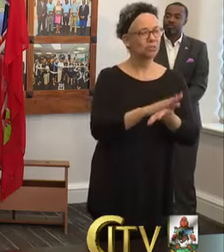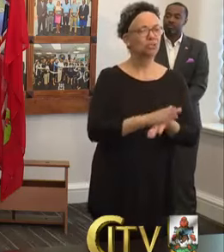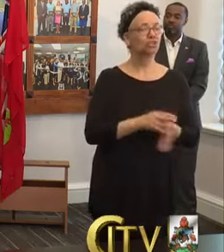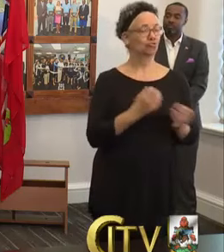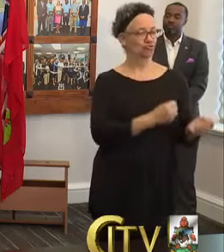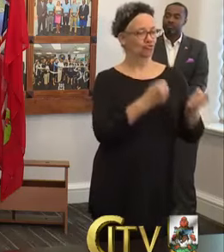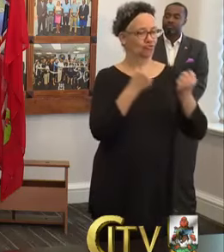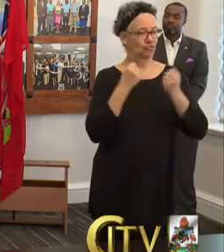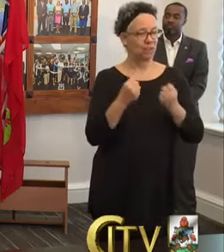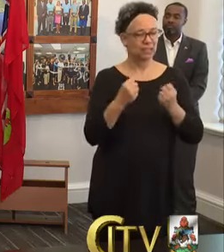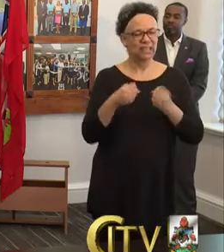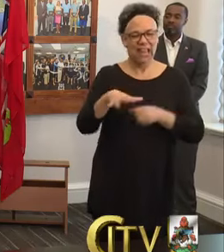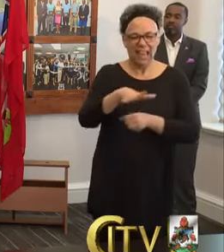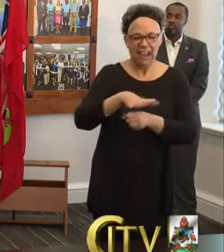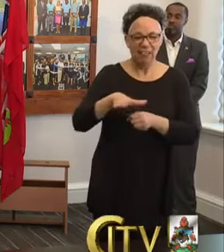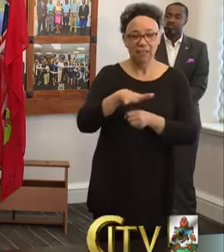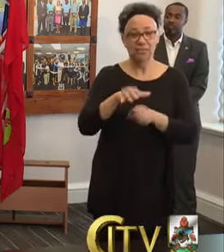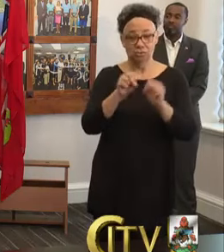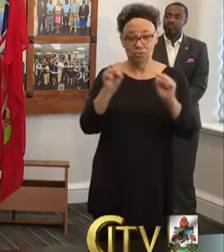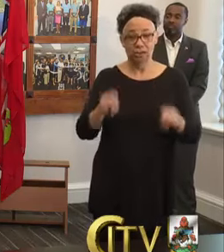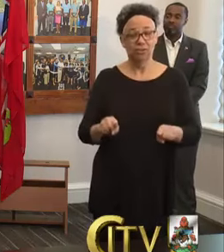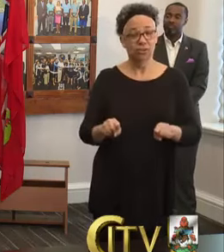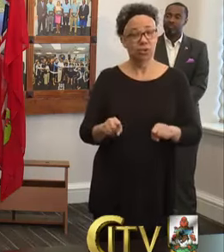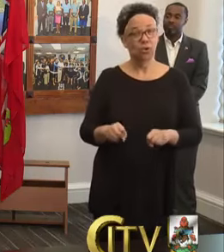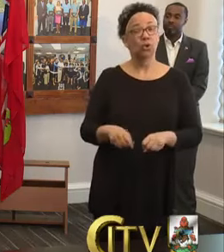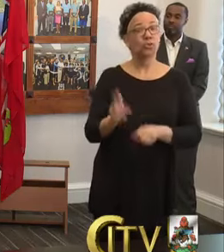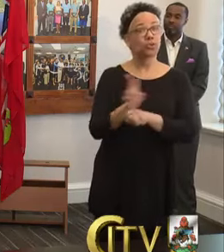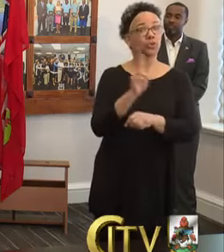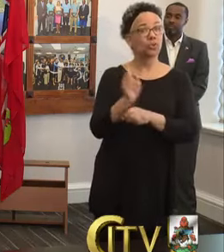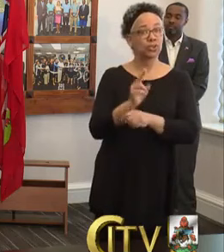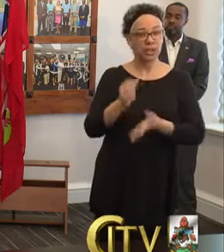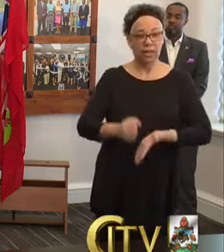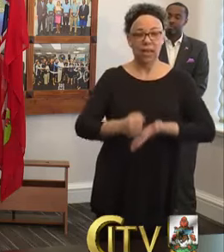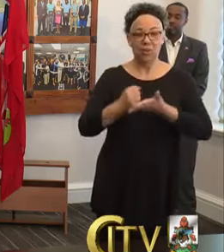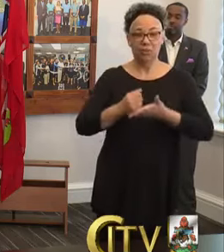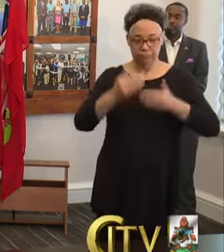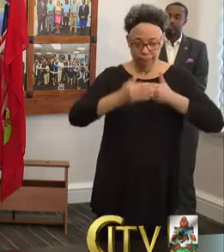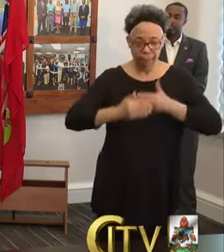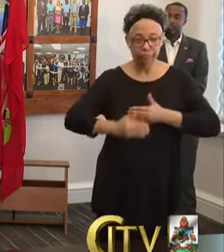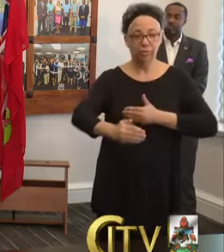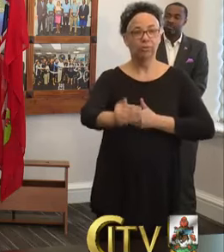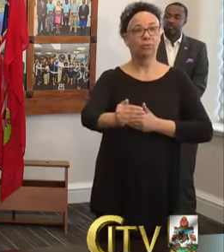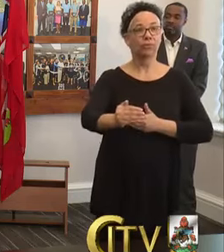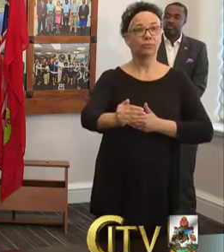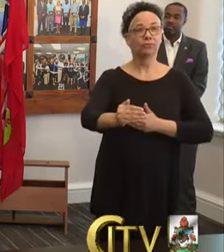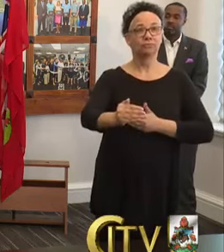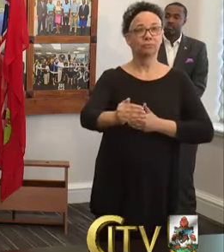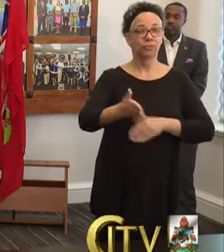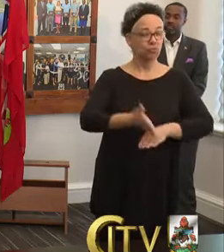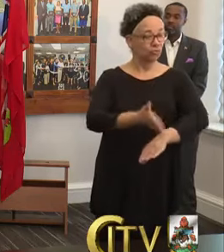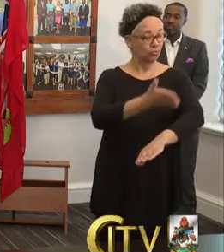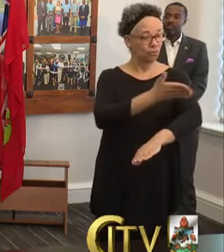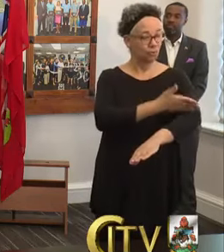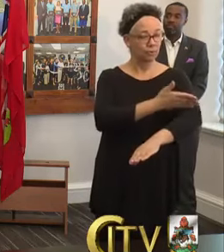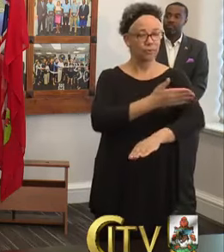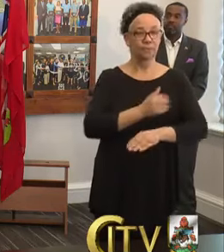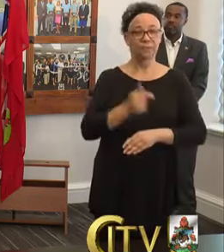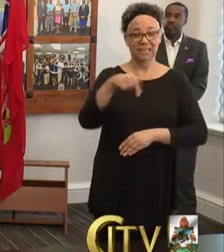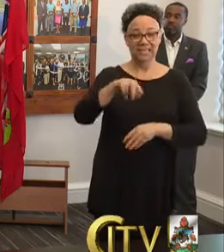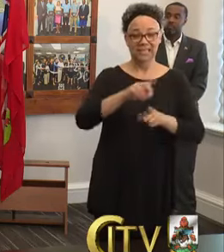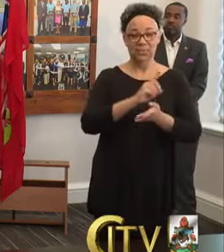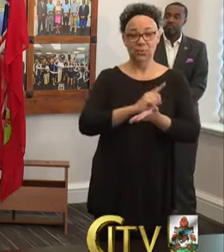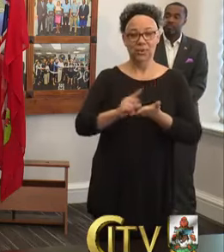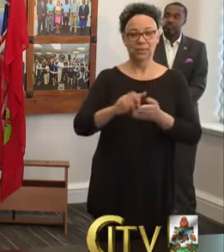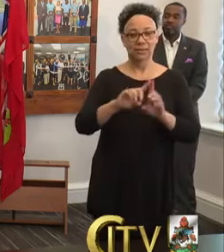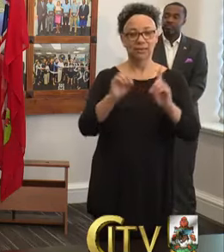the involvement for the strategy. This data will be used to enhance the strategy moving forward. This week the Department of Education